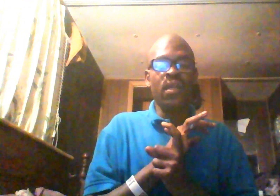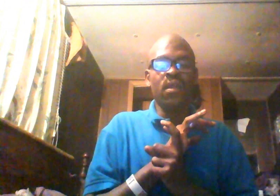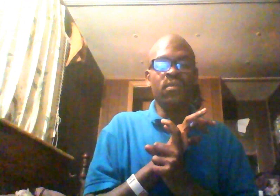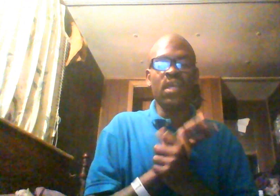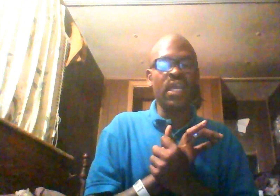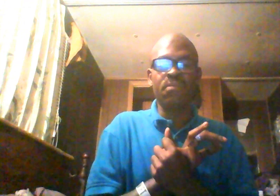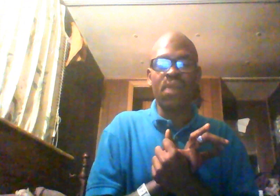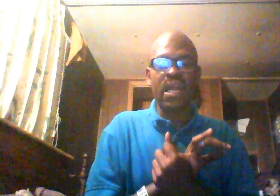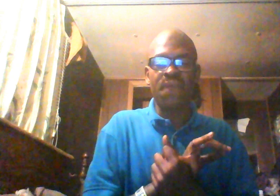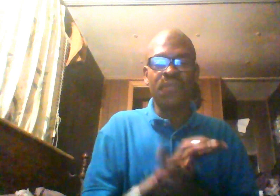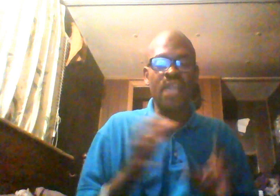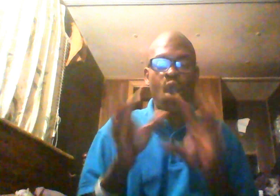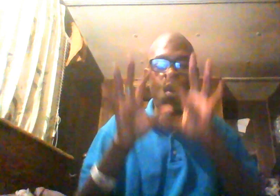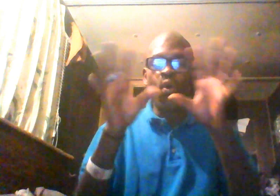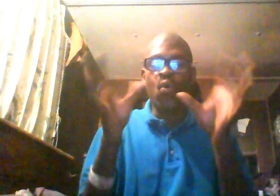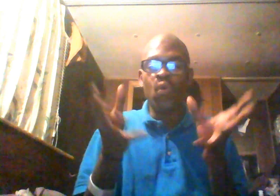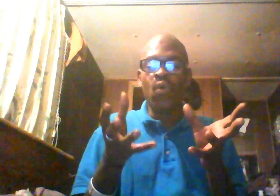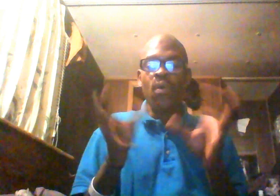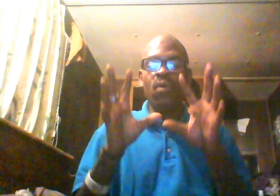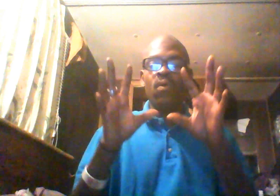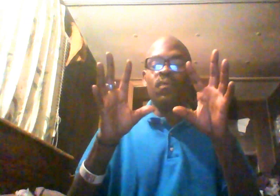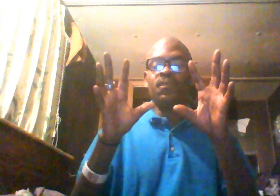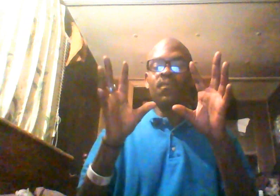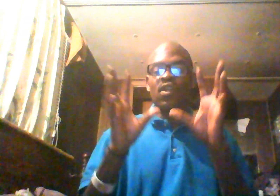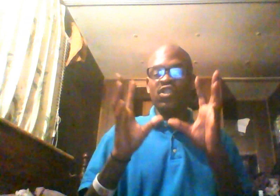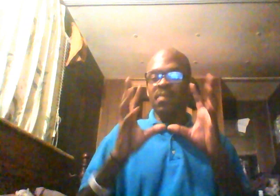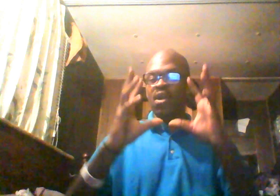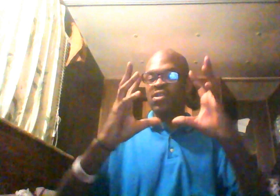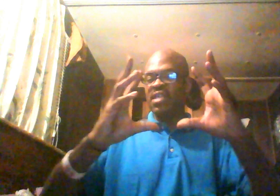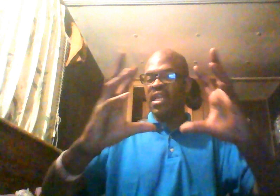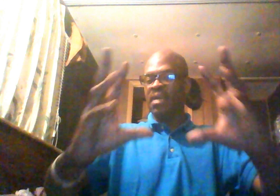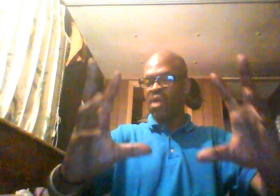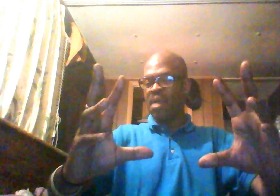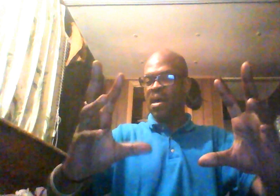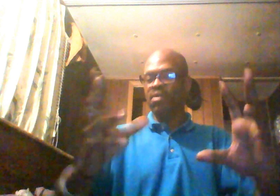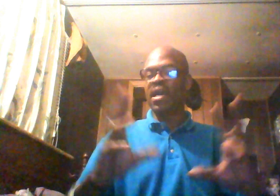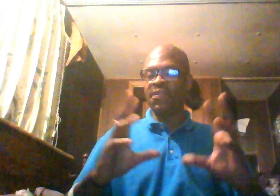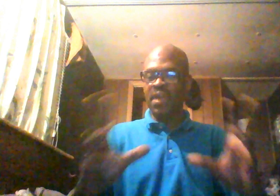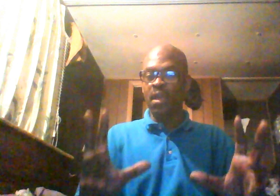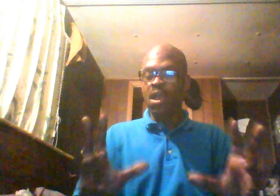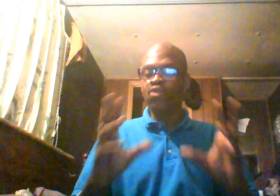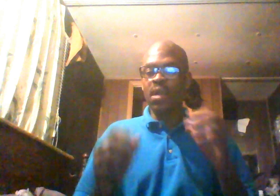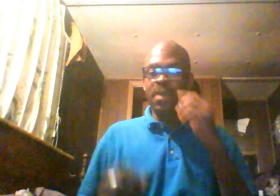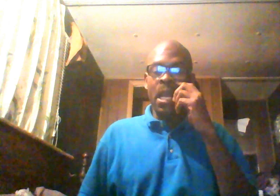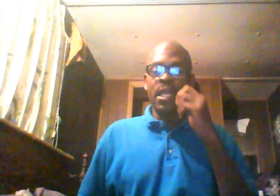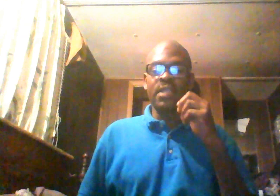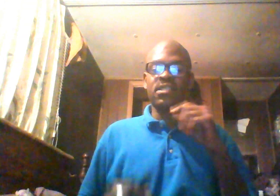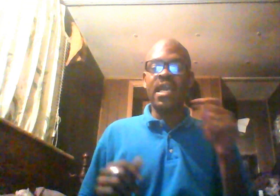the Lane Bryant outfit. The whole, she belongs as a Lane Bryant model kind of thing. You know what I mean? Like the same